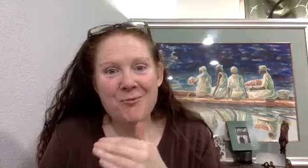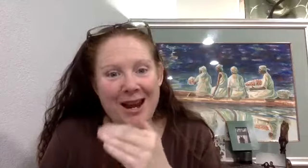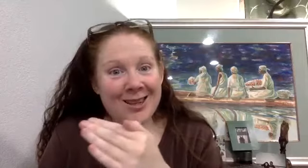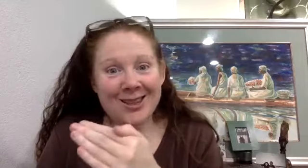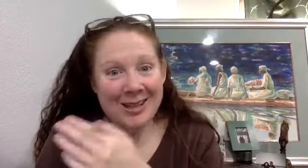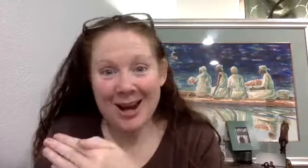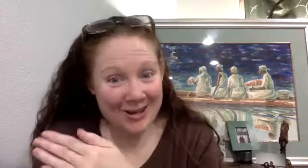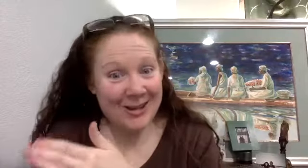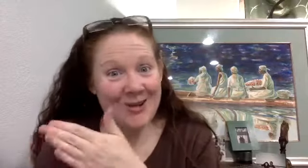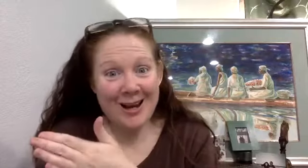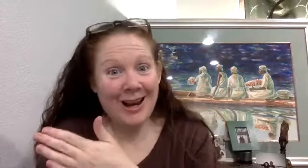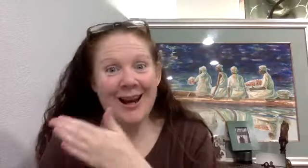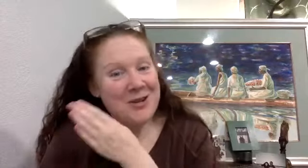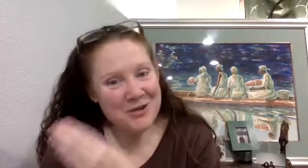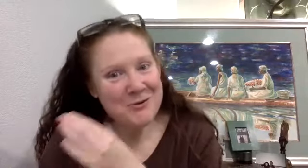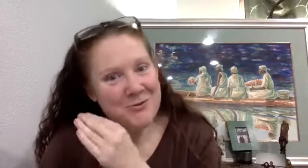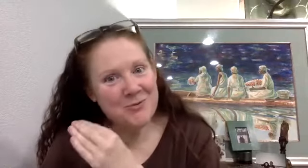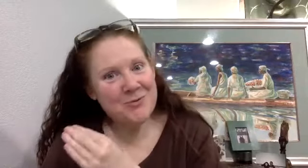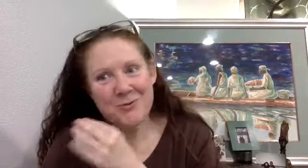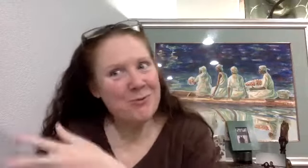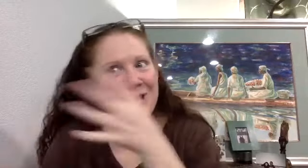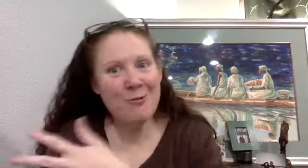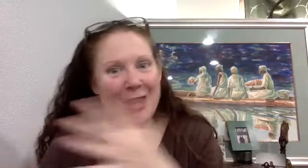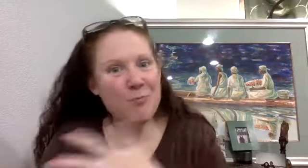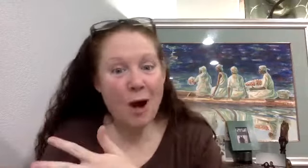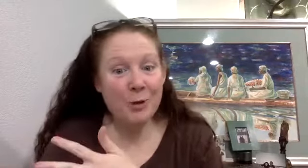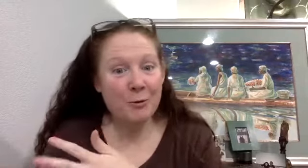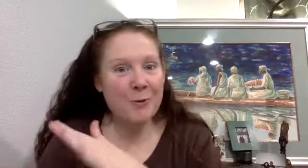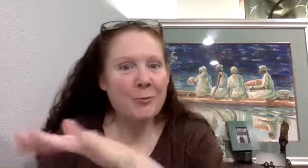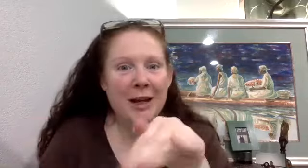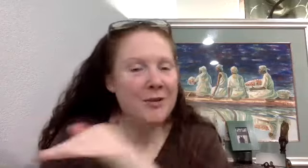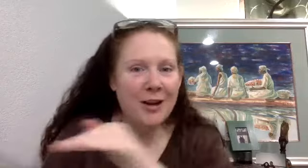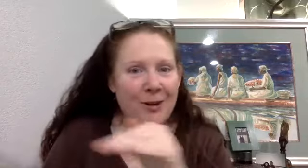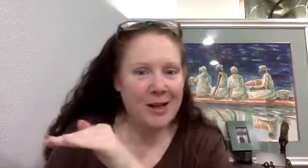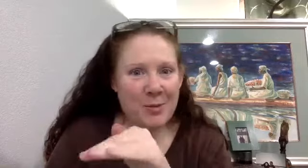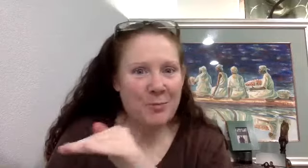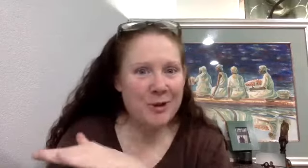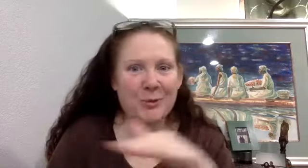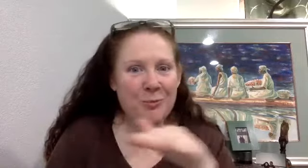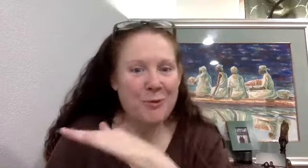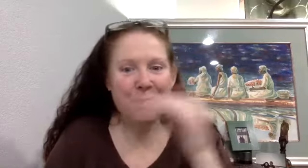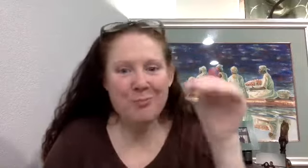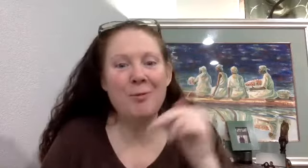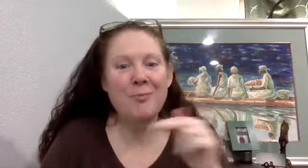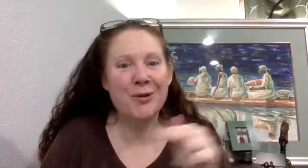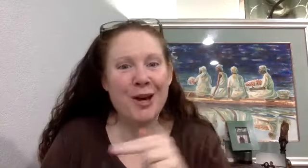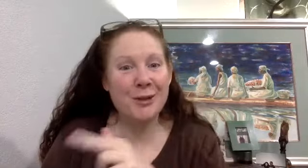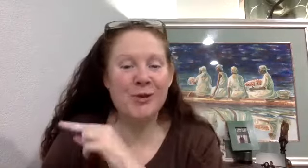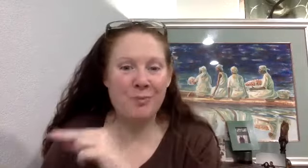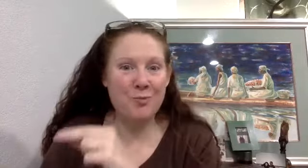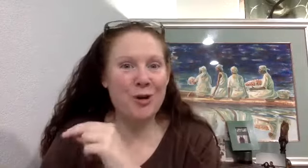way this discussion is going, I knew, you know, impromptu, we had not arranged people. We probably both thought this was going to be more